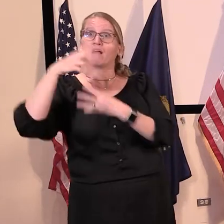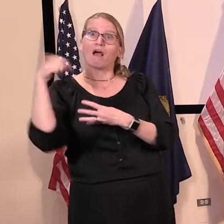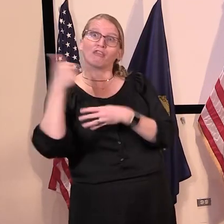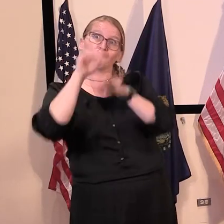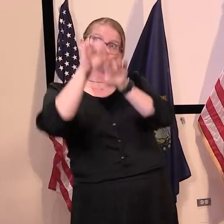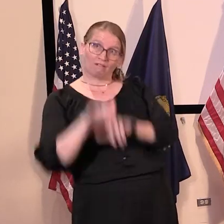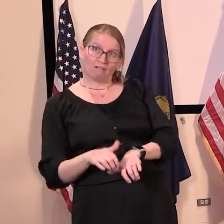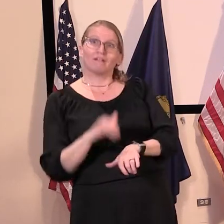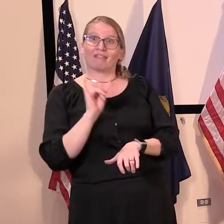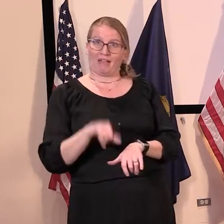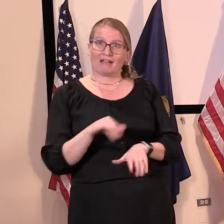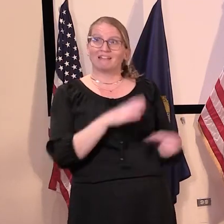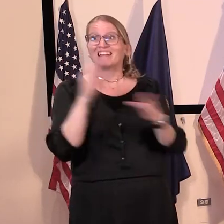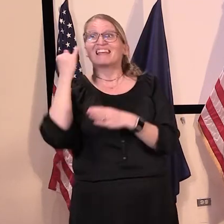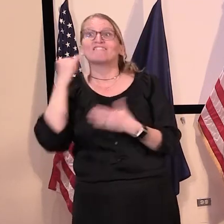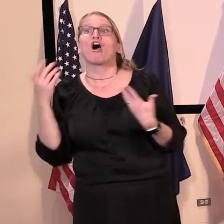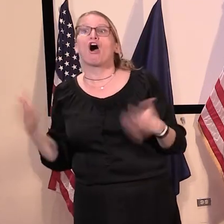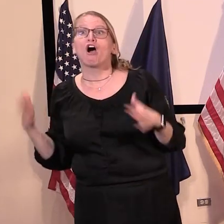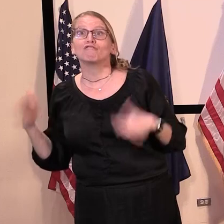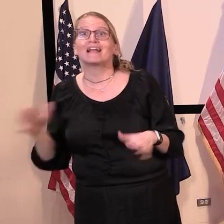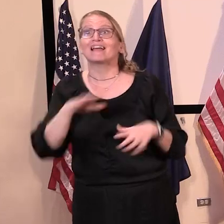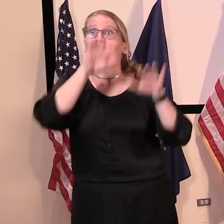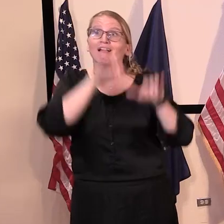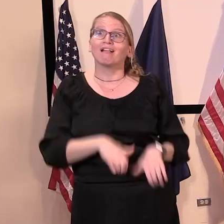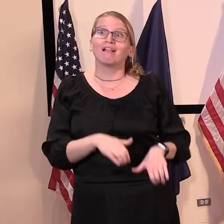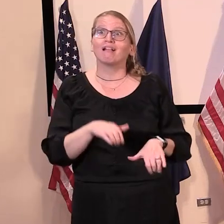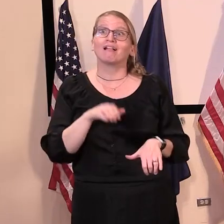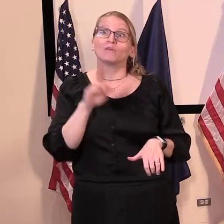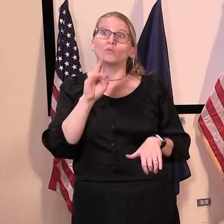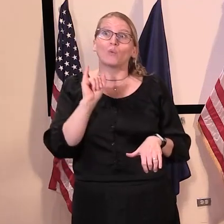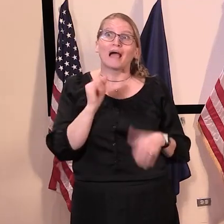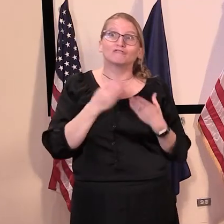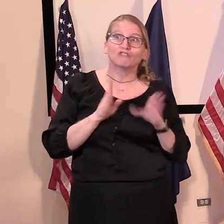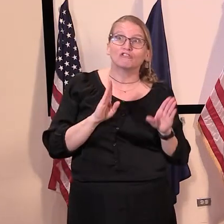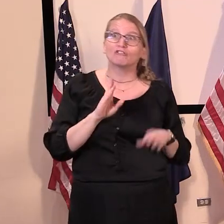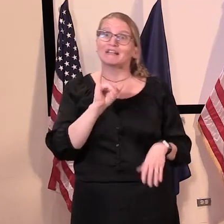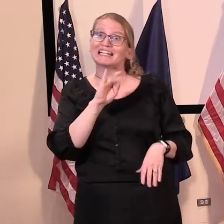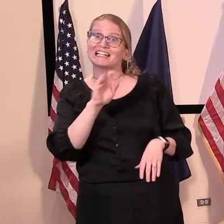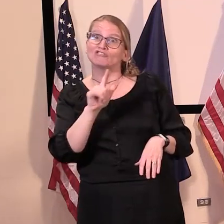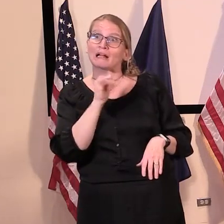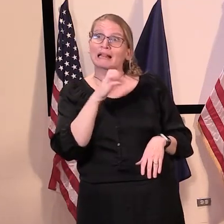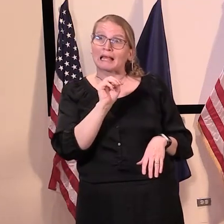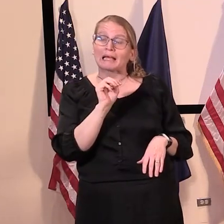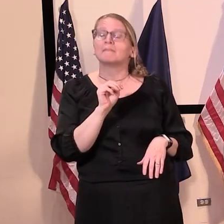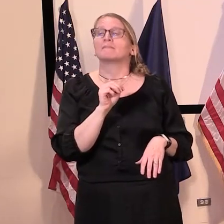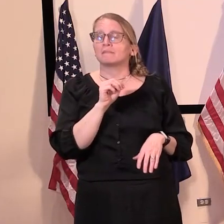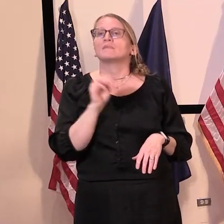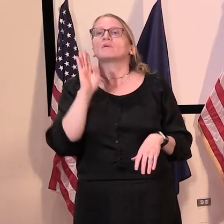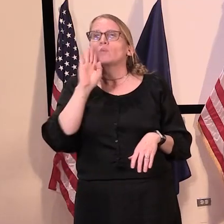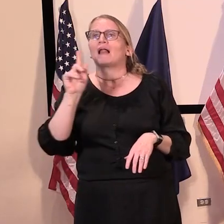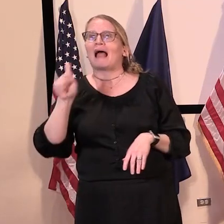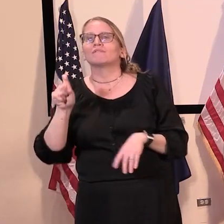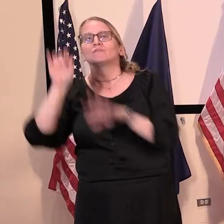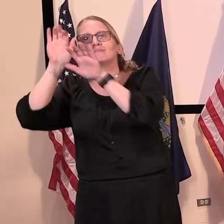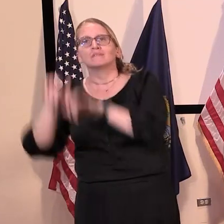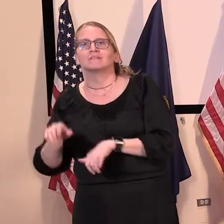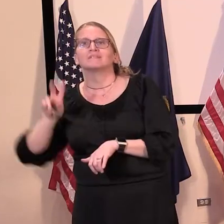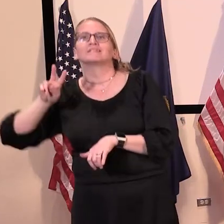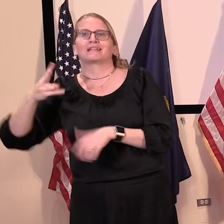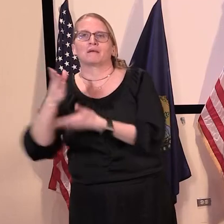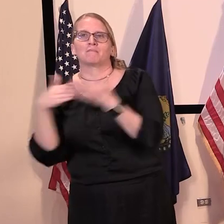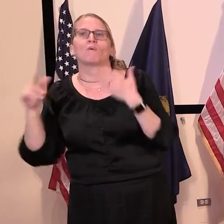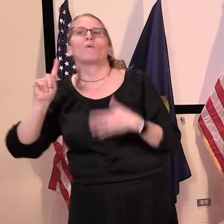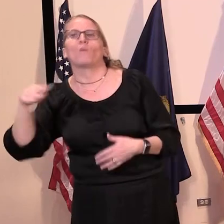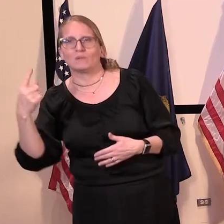So if they identify, if they make an indication on the form somehow that they would be eligible, like if they were self-employed, if they say they were freelance, things like that.